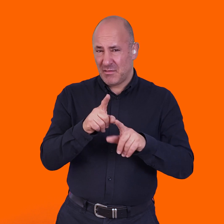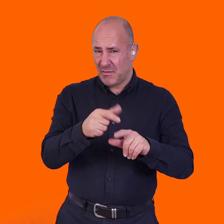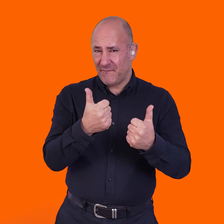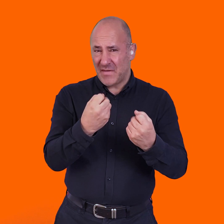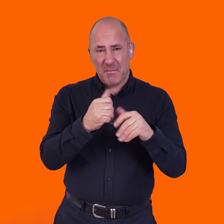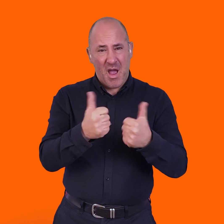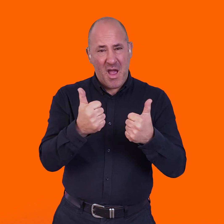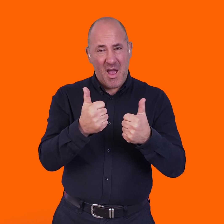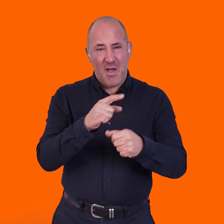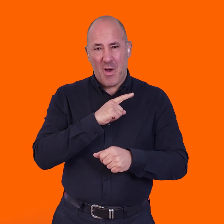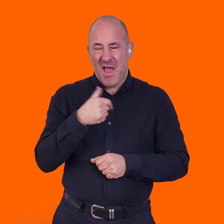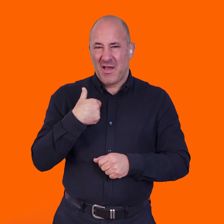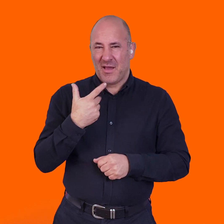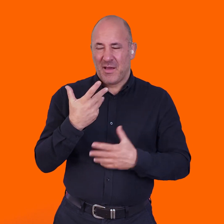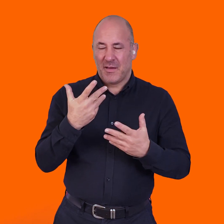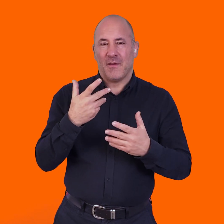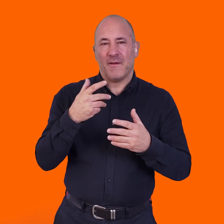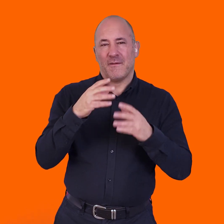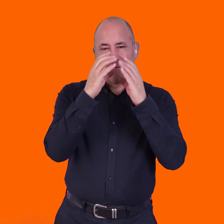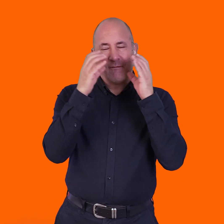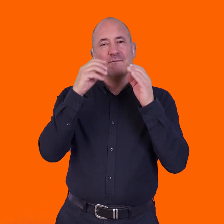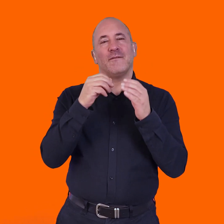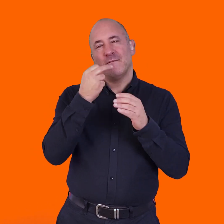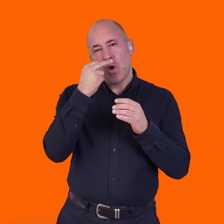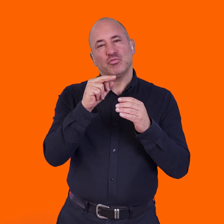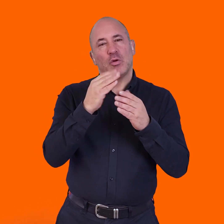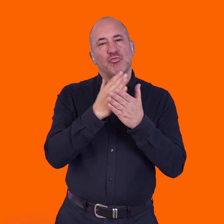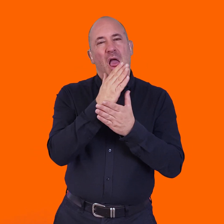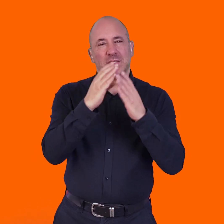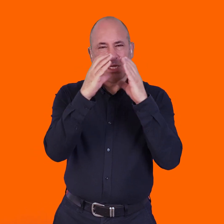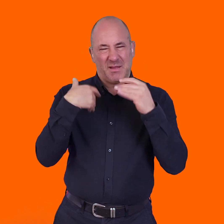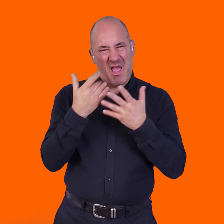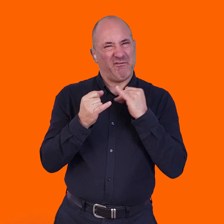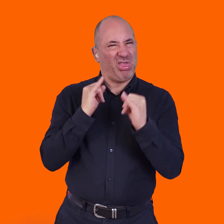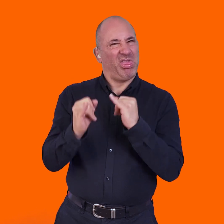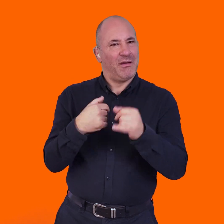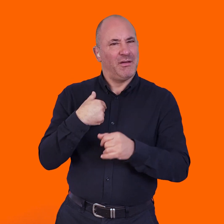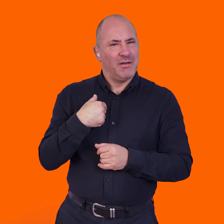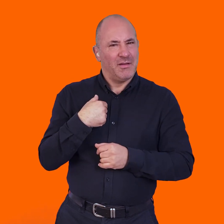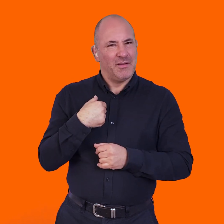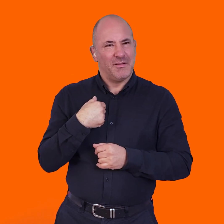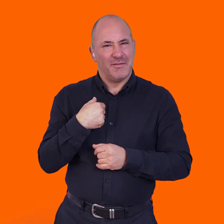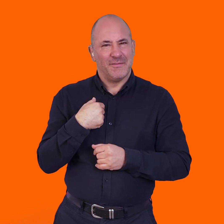really great feedback because I think I've become hypercritical of VR and I think I'm sort of,